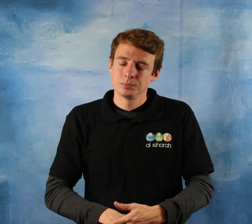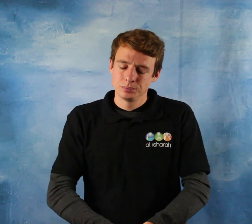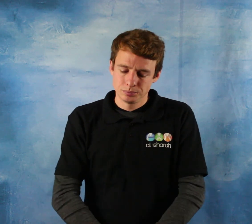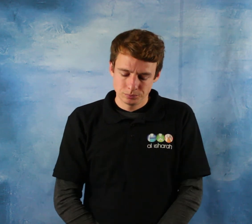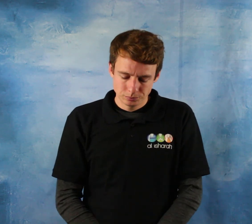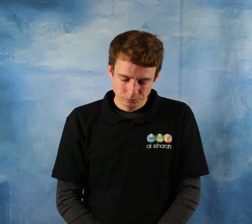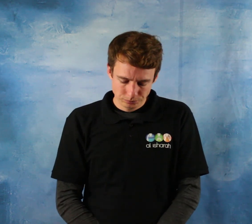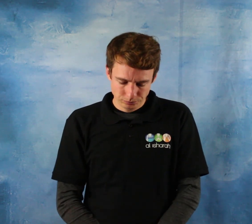can have been You